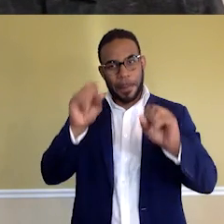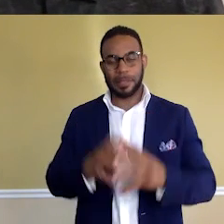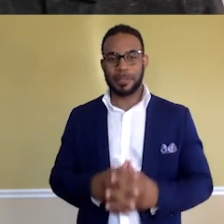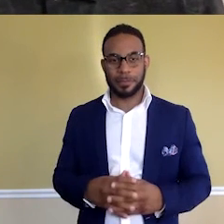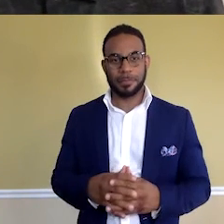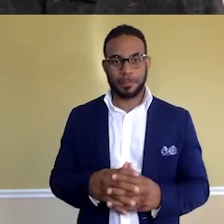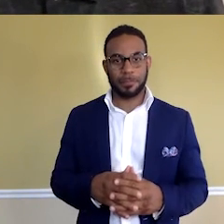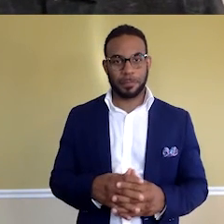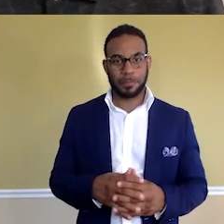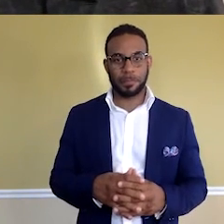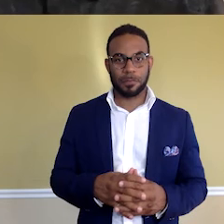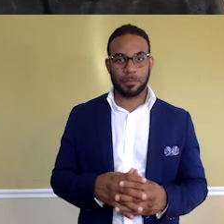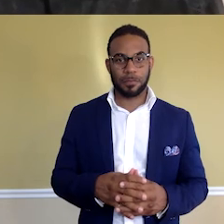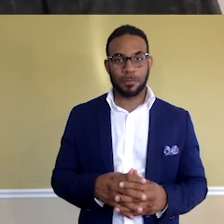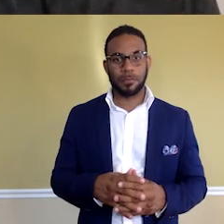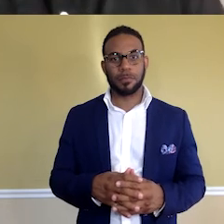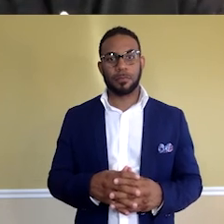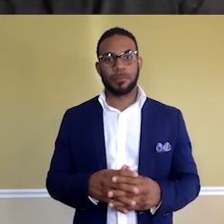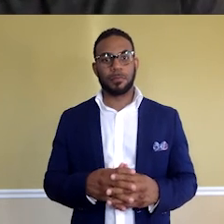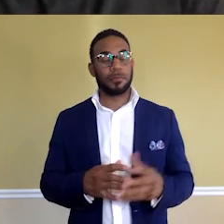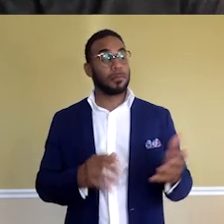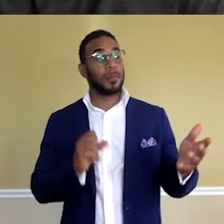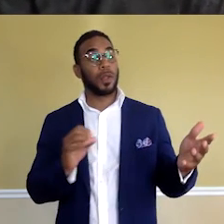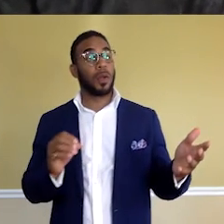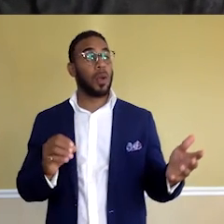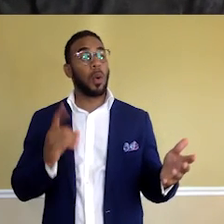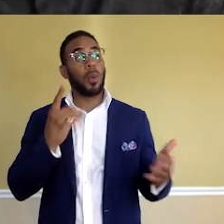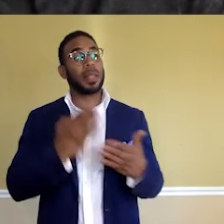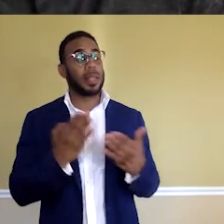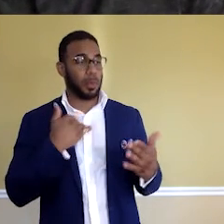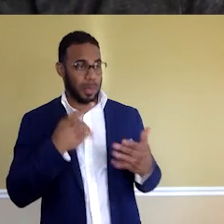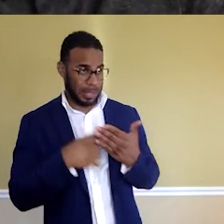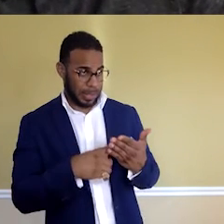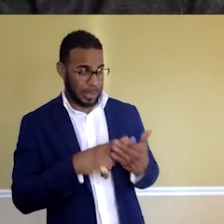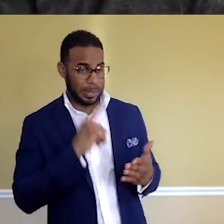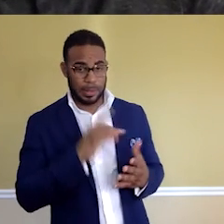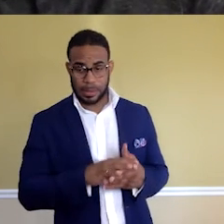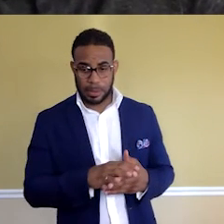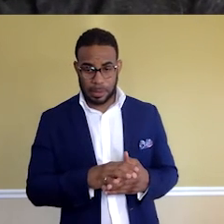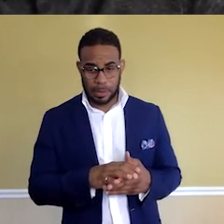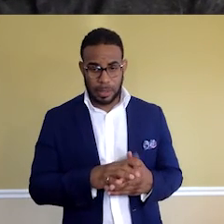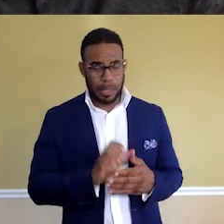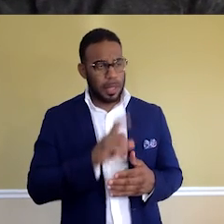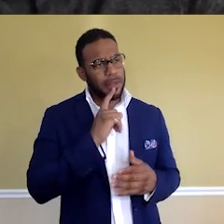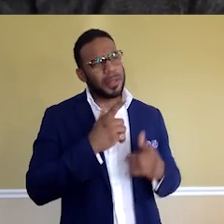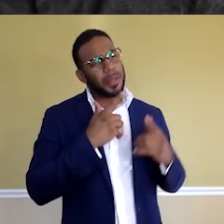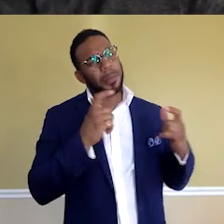to do more. So one thing that we discussed is there is a big problem